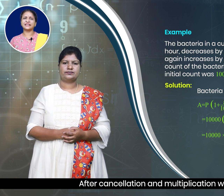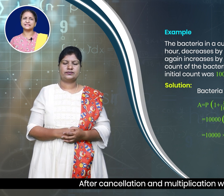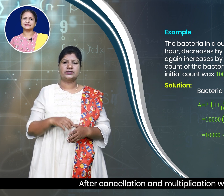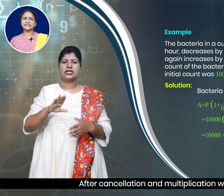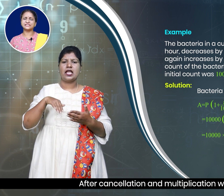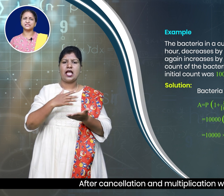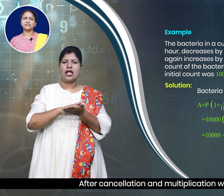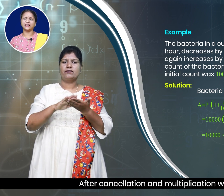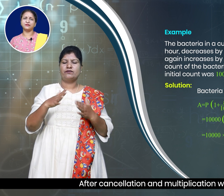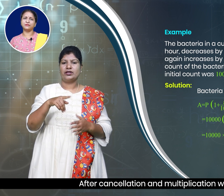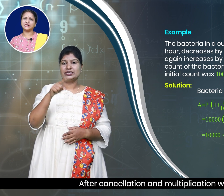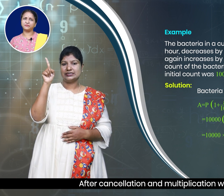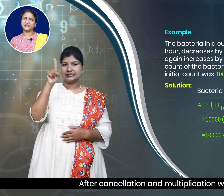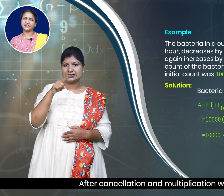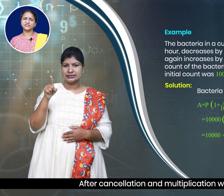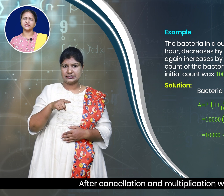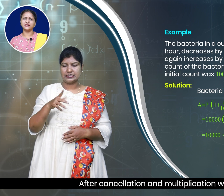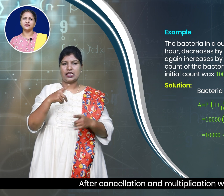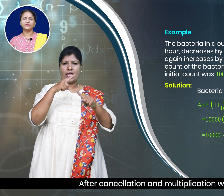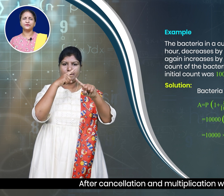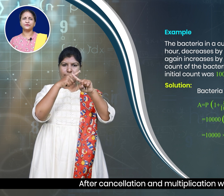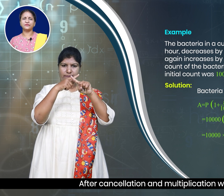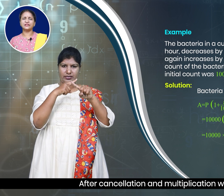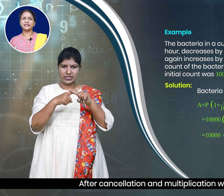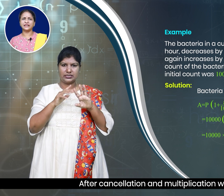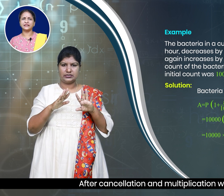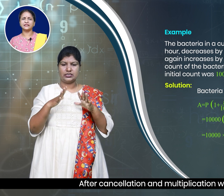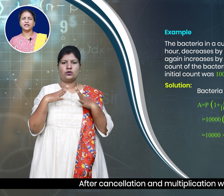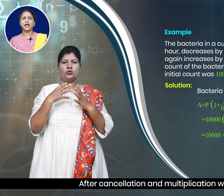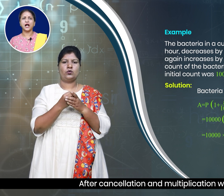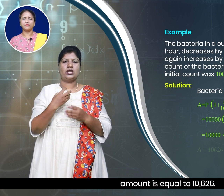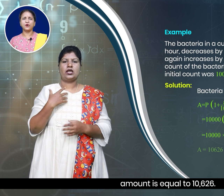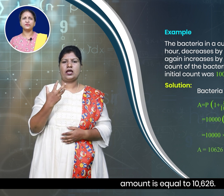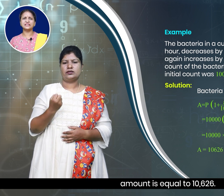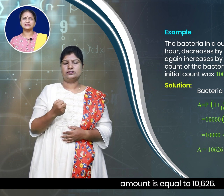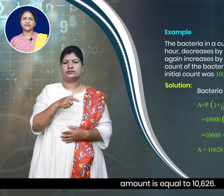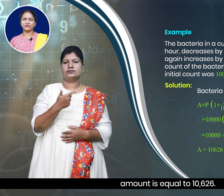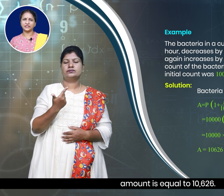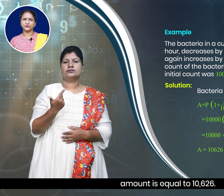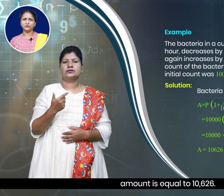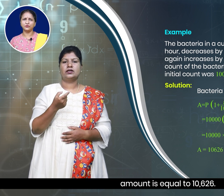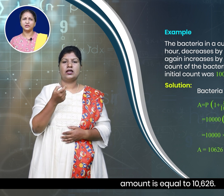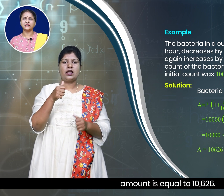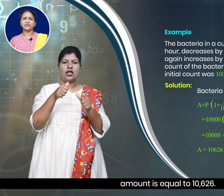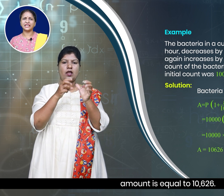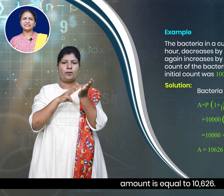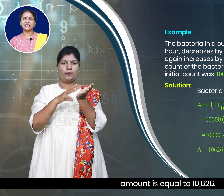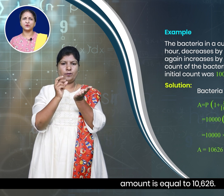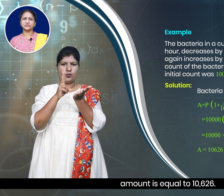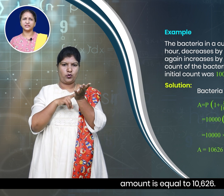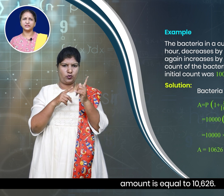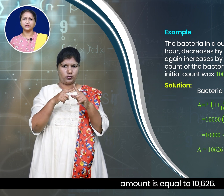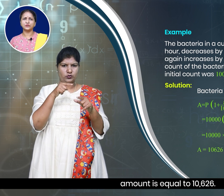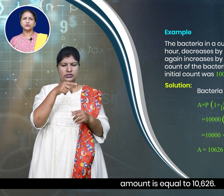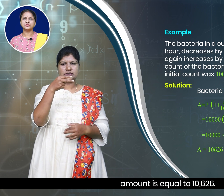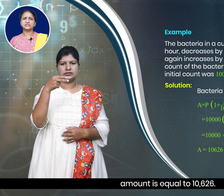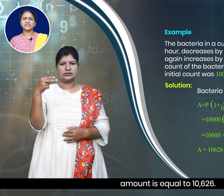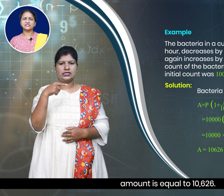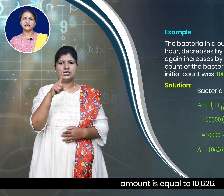cancelation and multiplication, we will get amount is equal to 10,626.